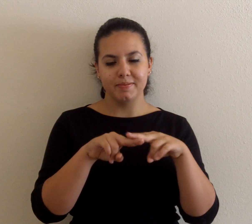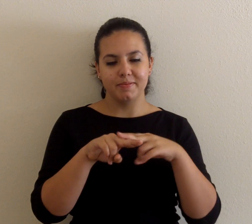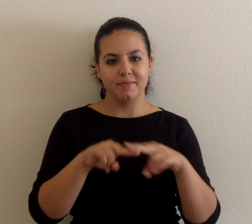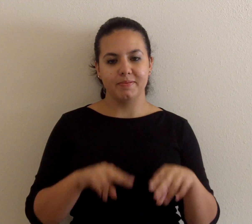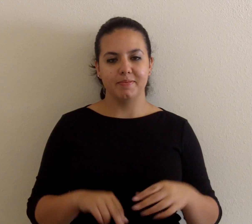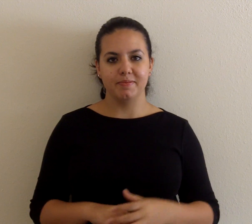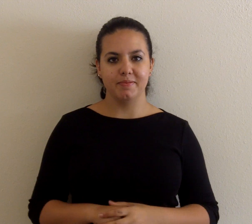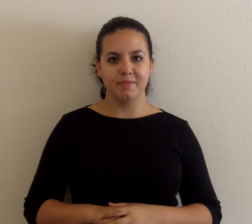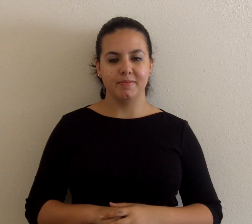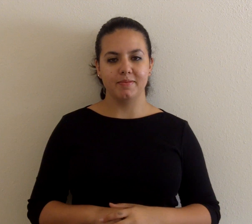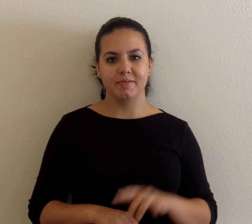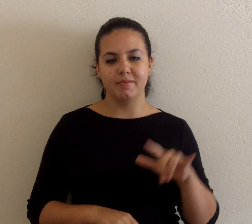Plane.